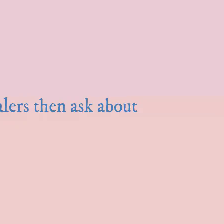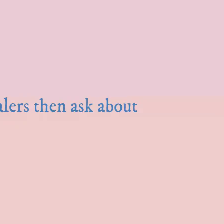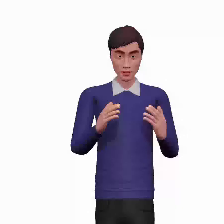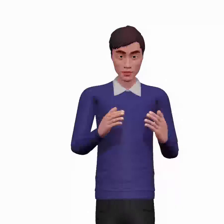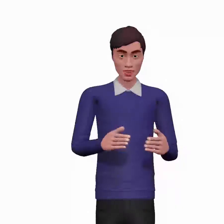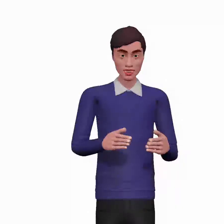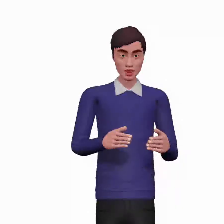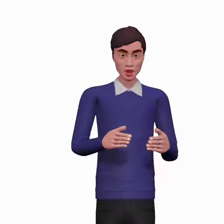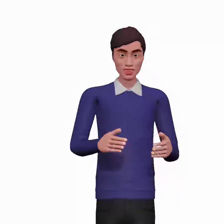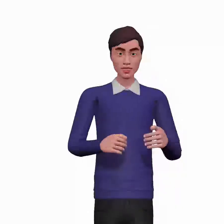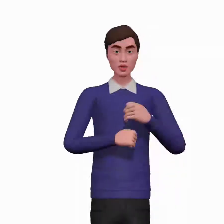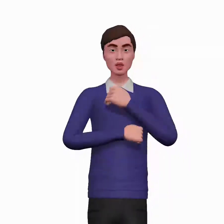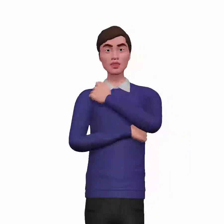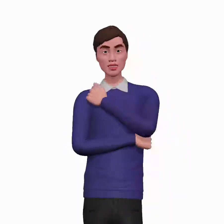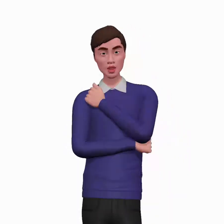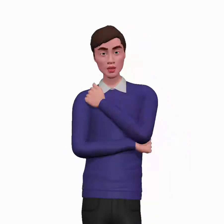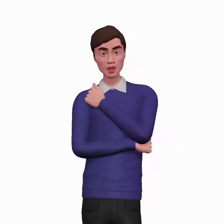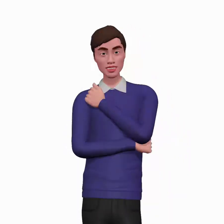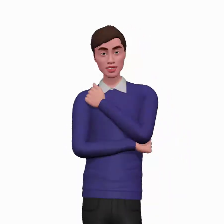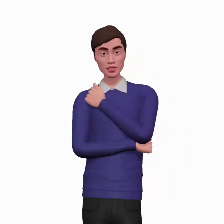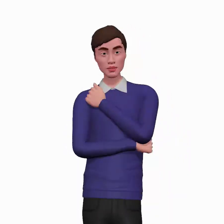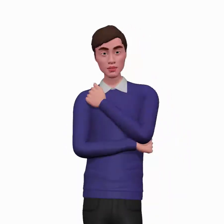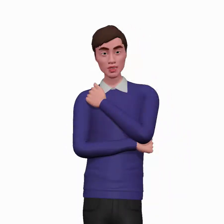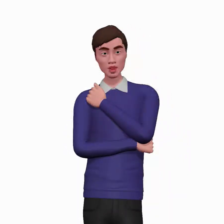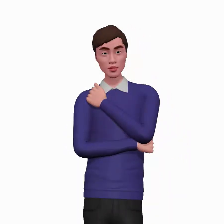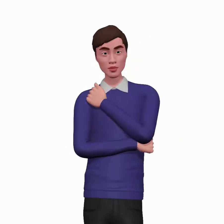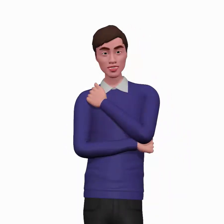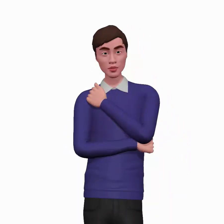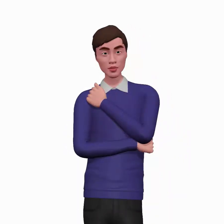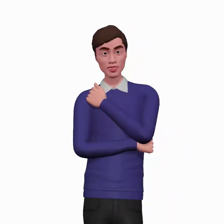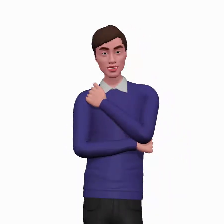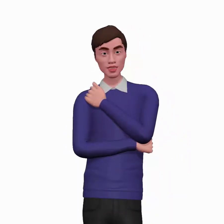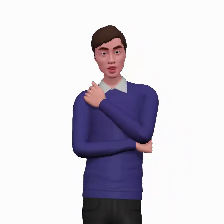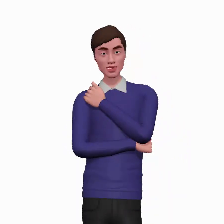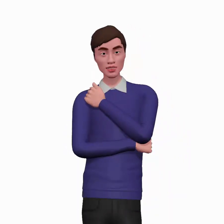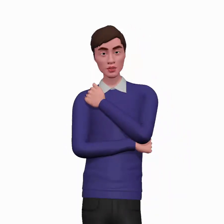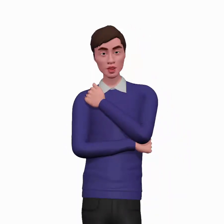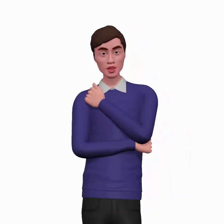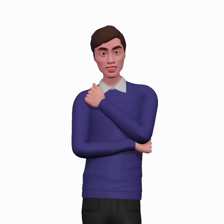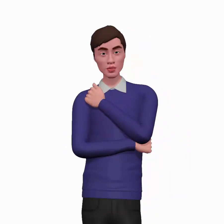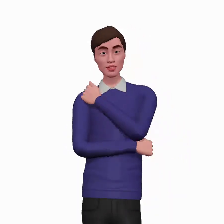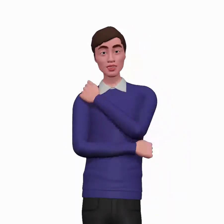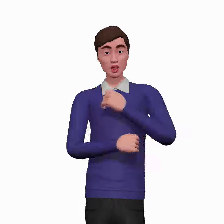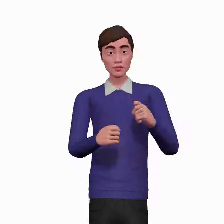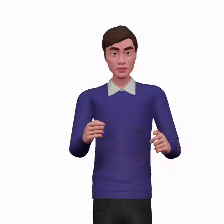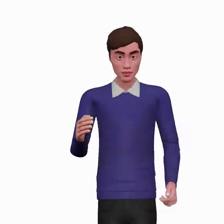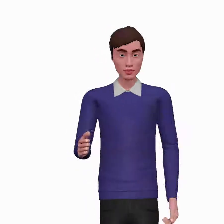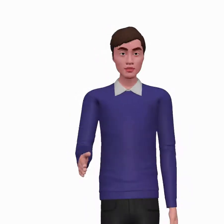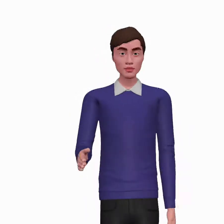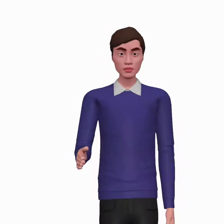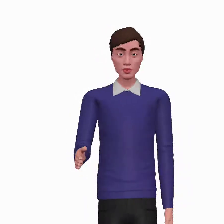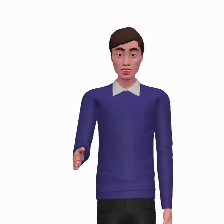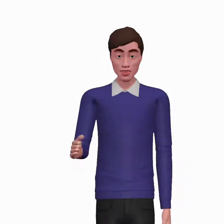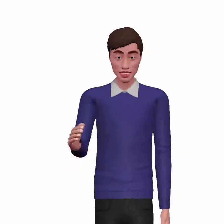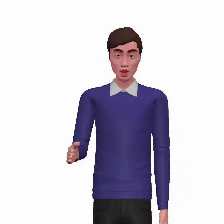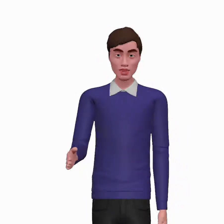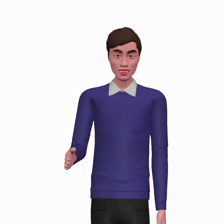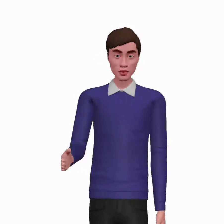While asking about medications for cough, if patient using inhalers already, then ask to him. How often do you use